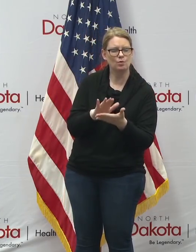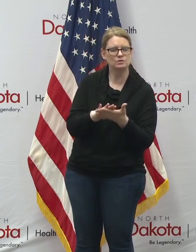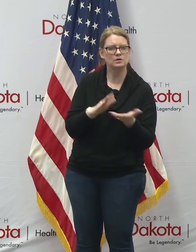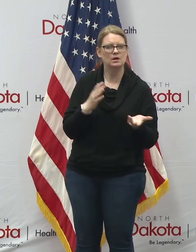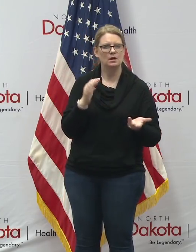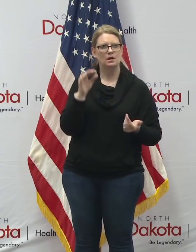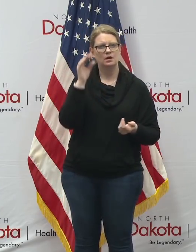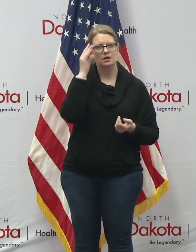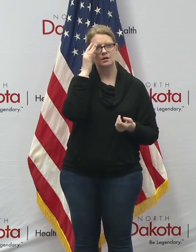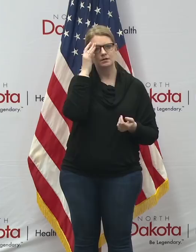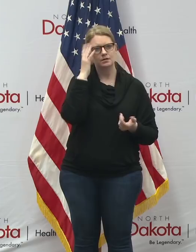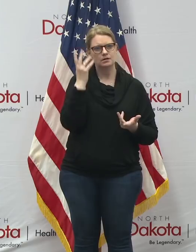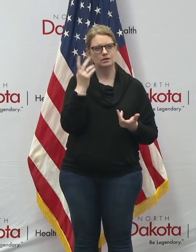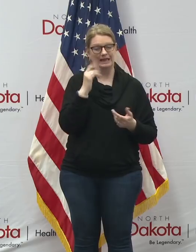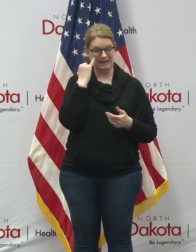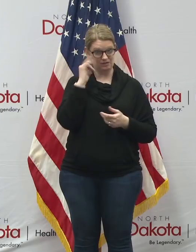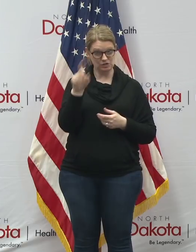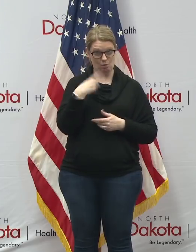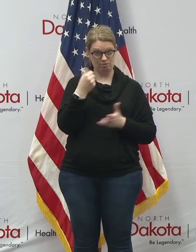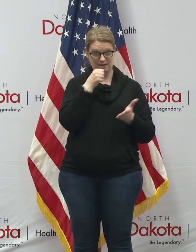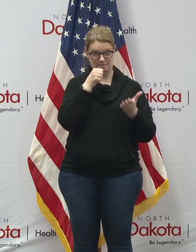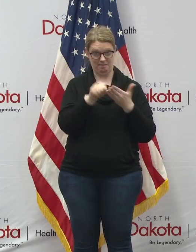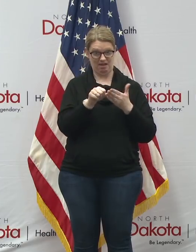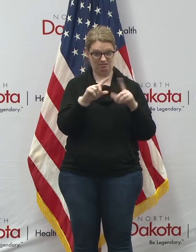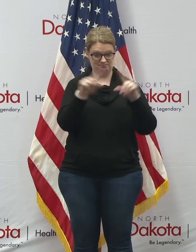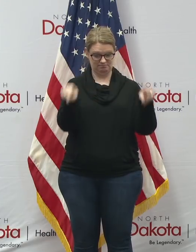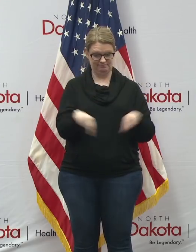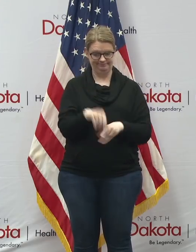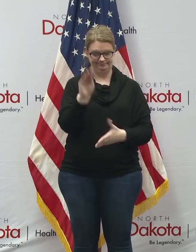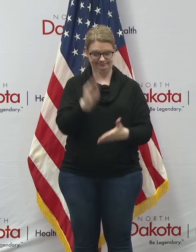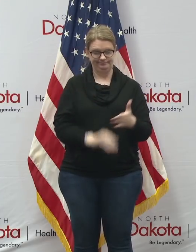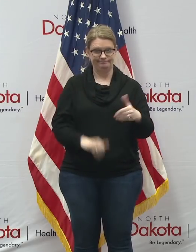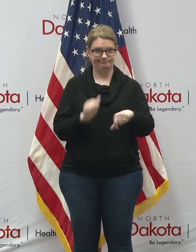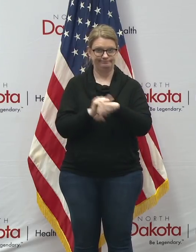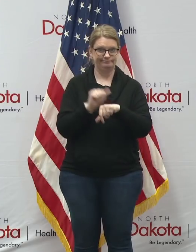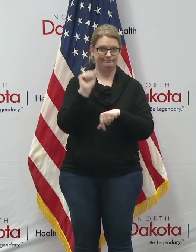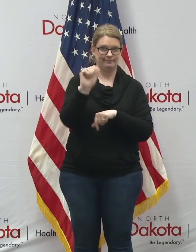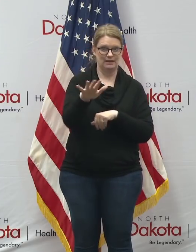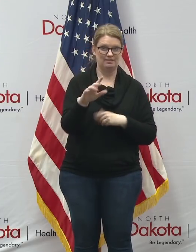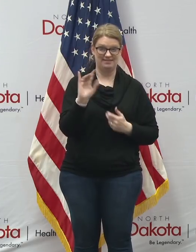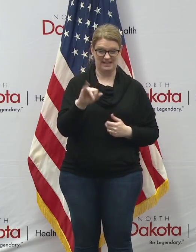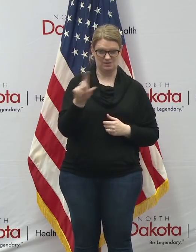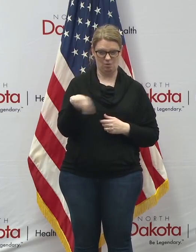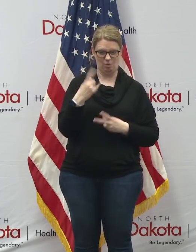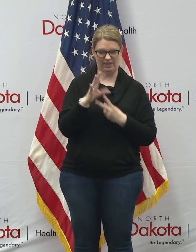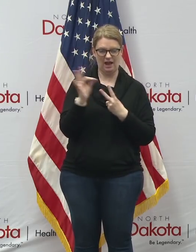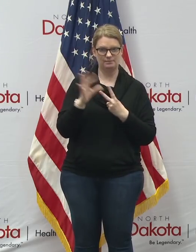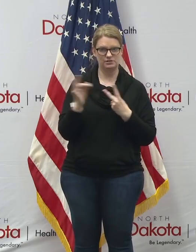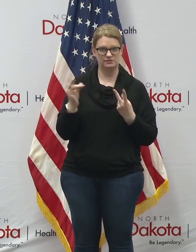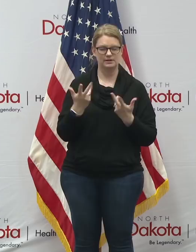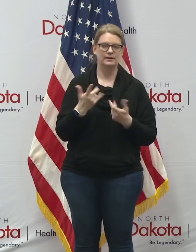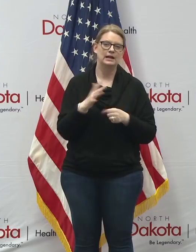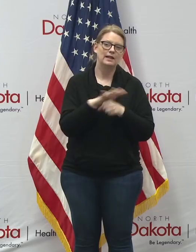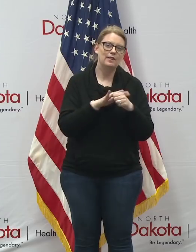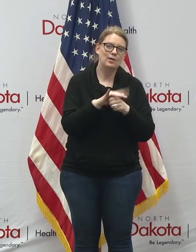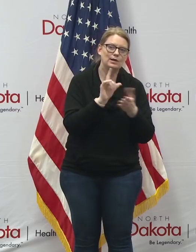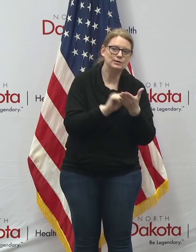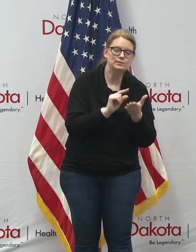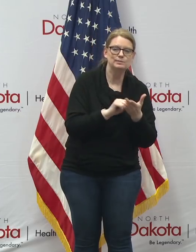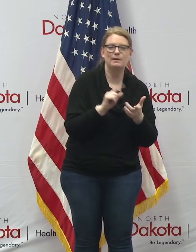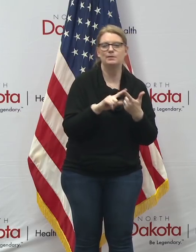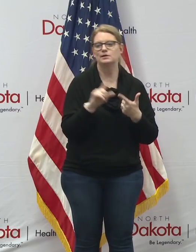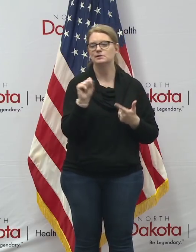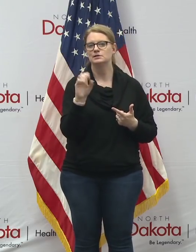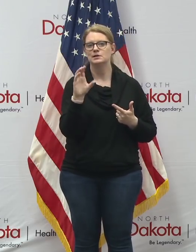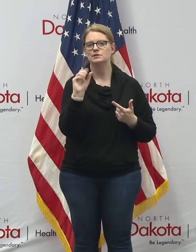to uh mail in only as an opt-in option that they have for a school board election that you know local newspapers social media all